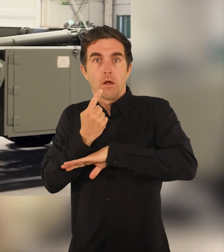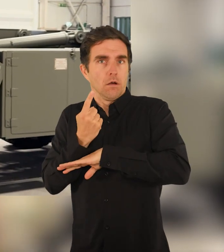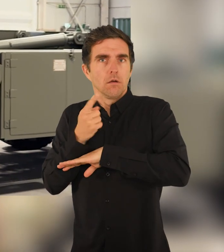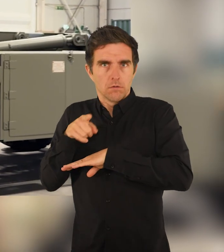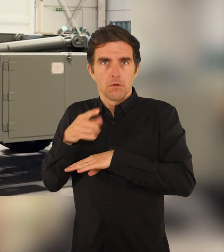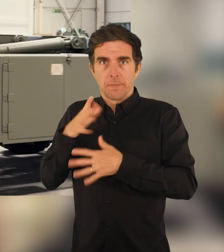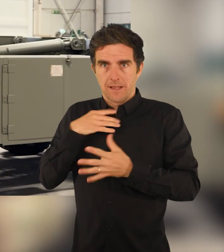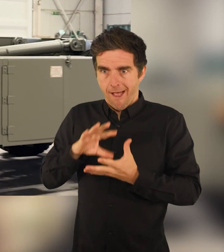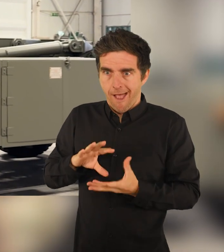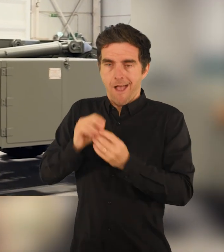to support Ukraine.